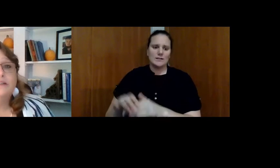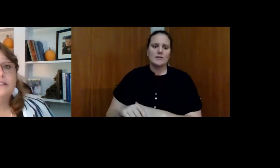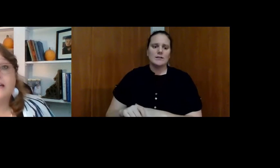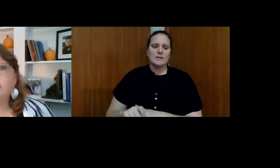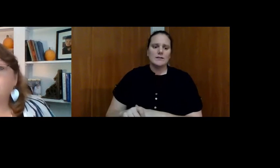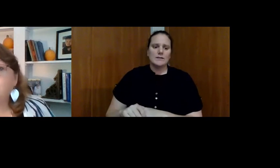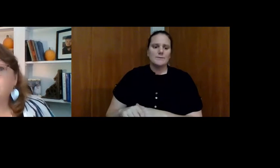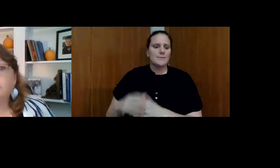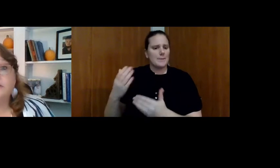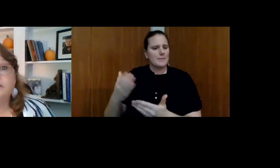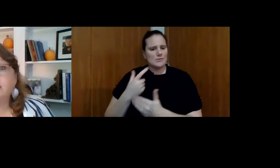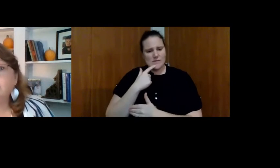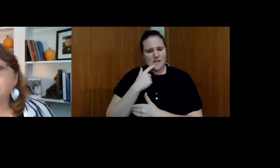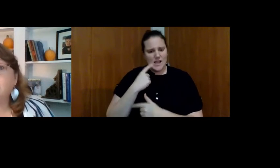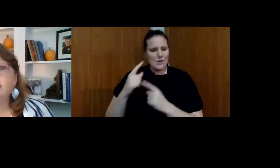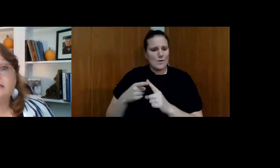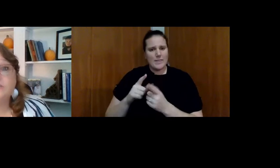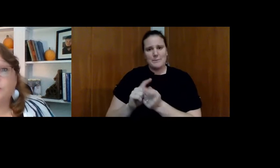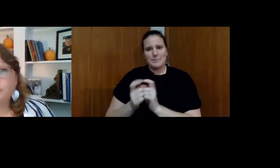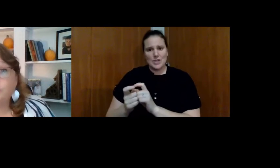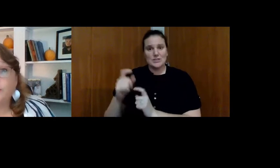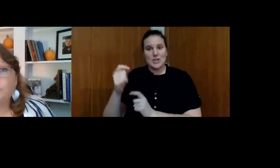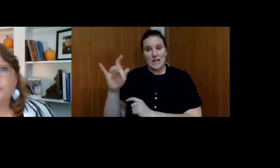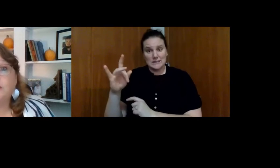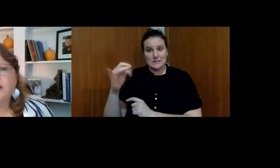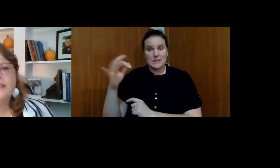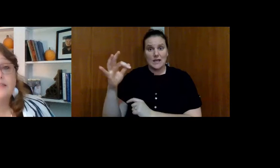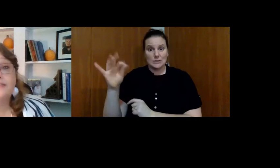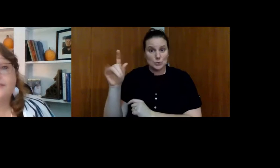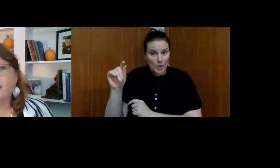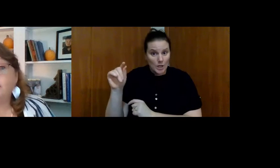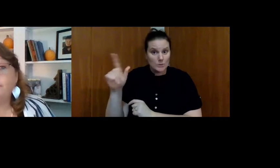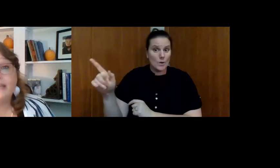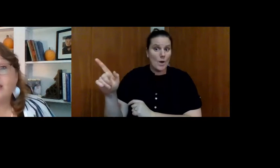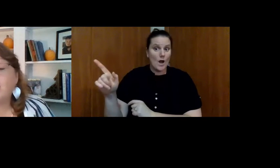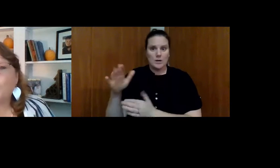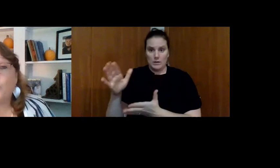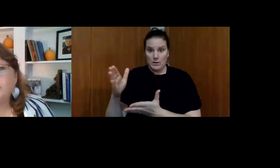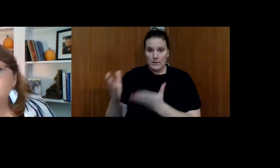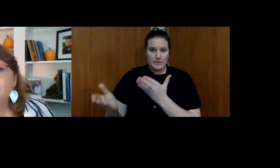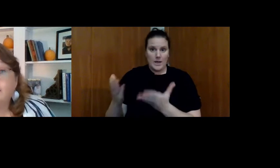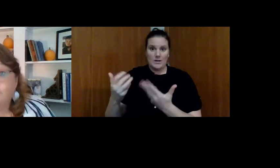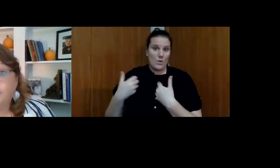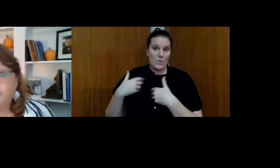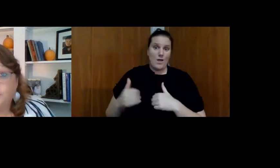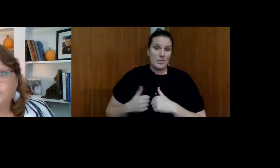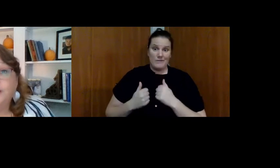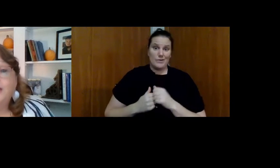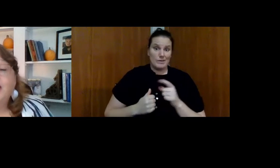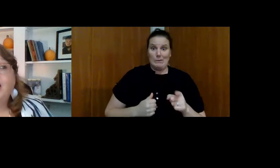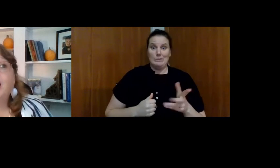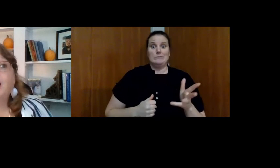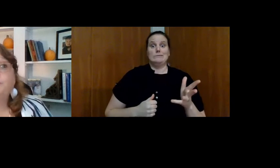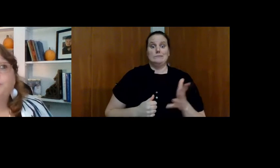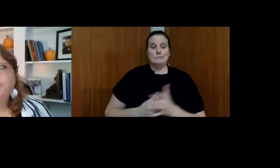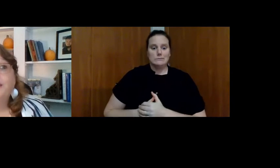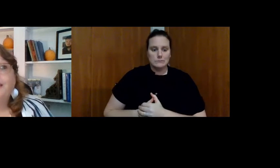I'm here to tell you when they turn 18, 19, 20, 21, they may not want to live with you.